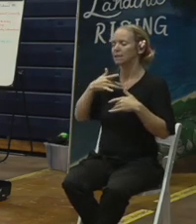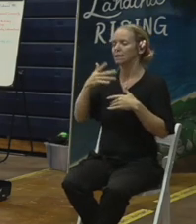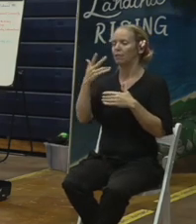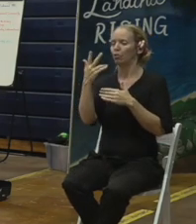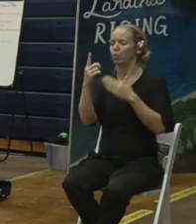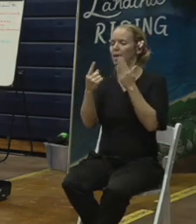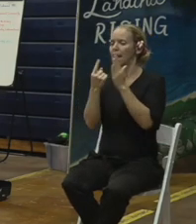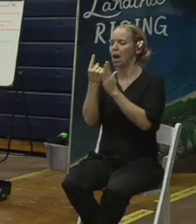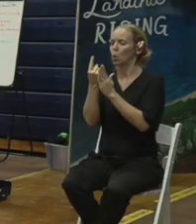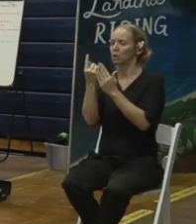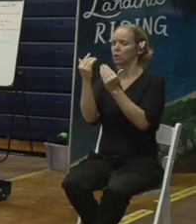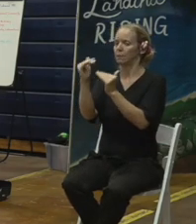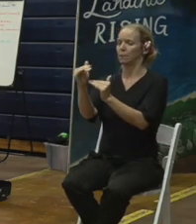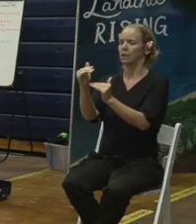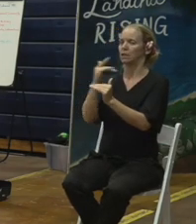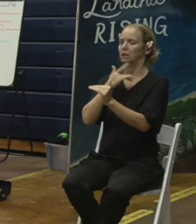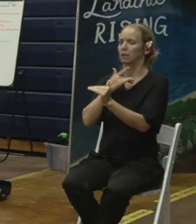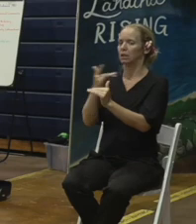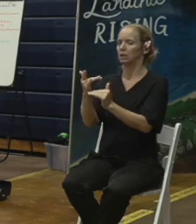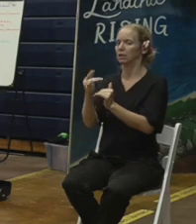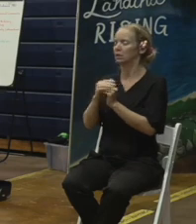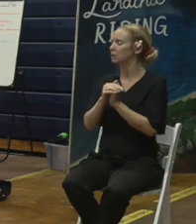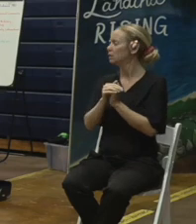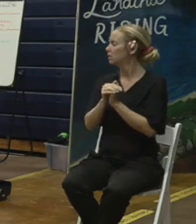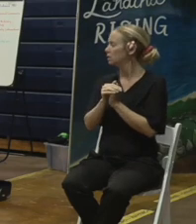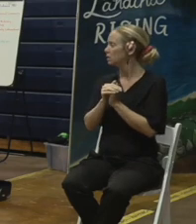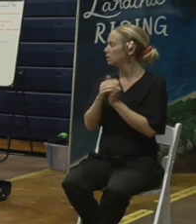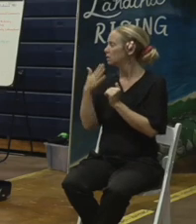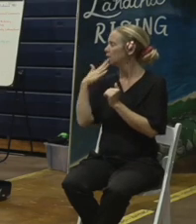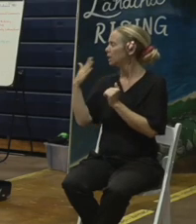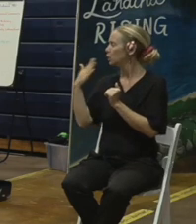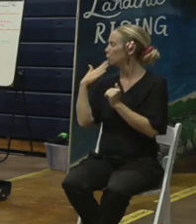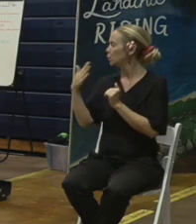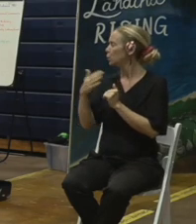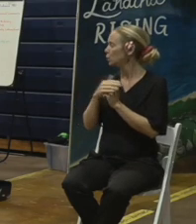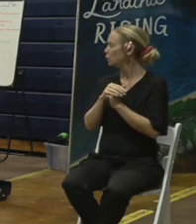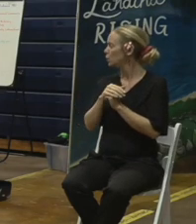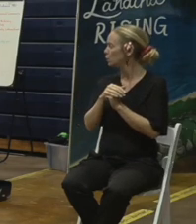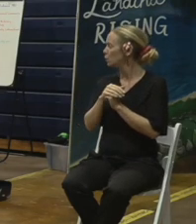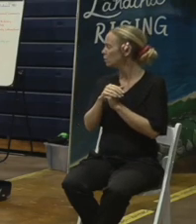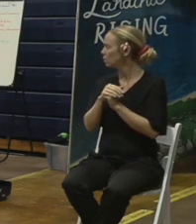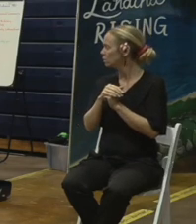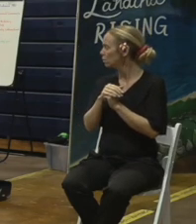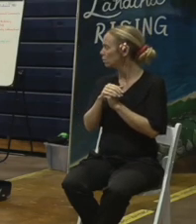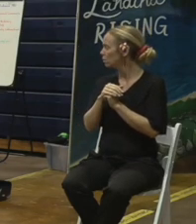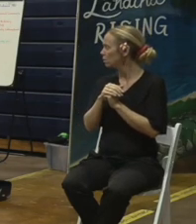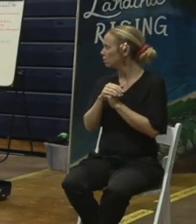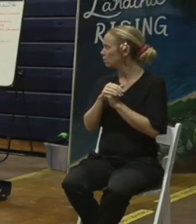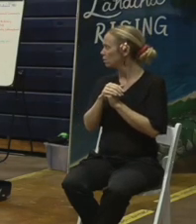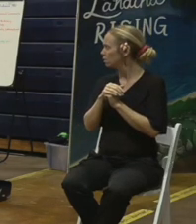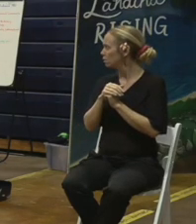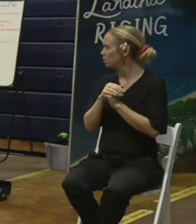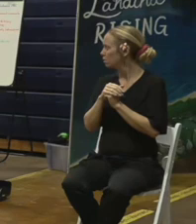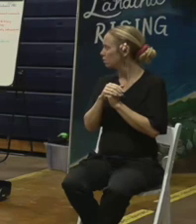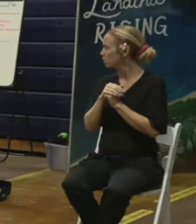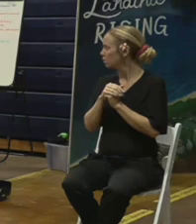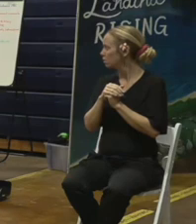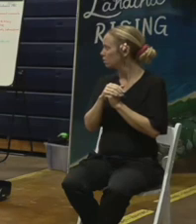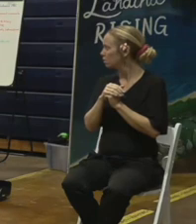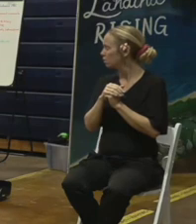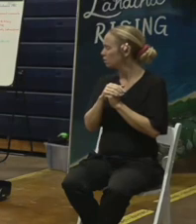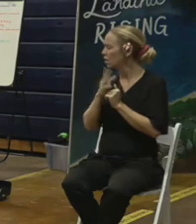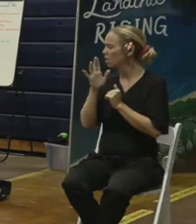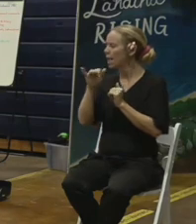of work thank you I see that that person also wrote a comment that maybe we can